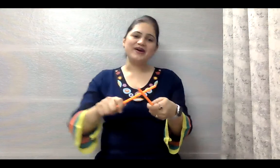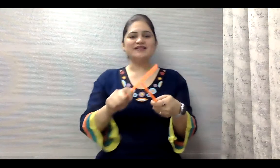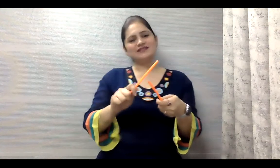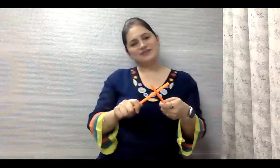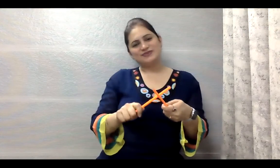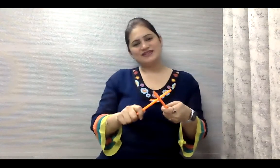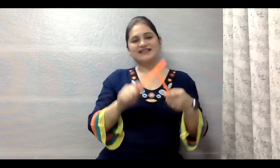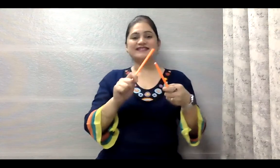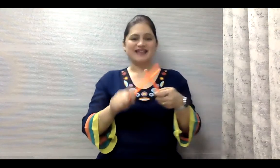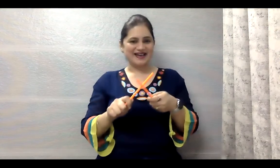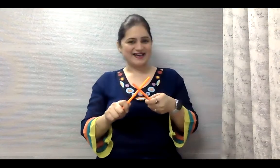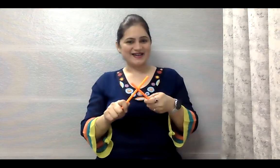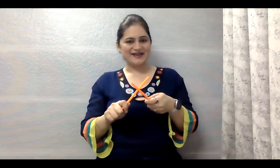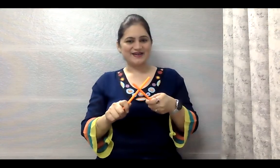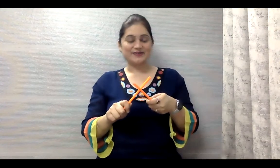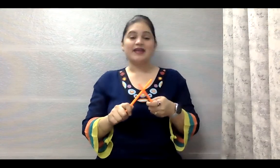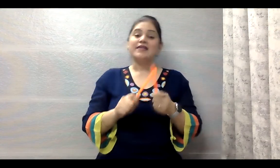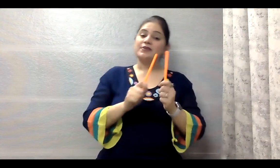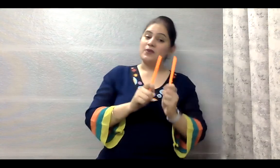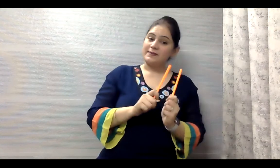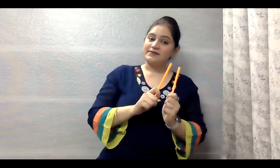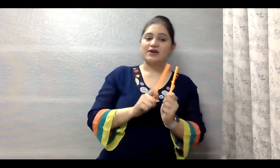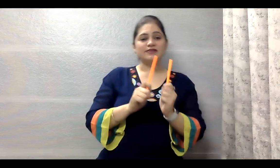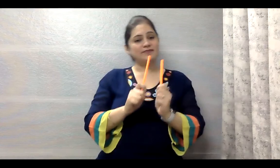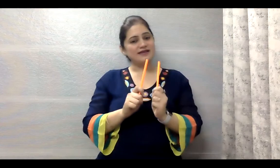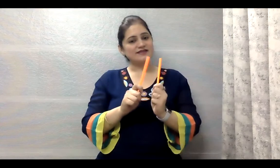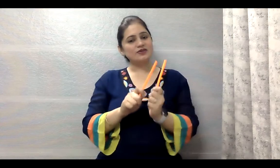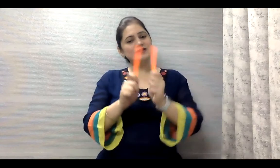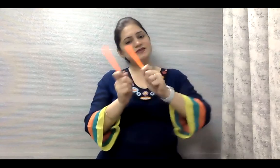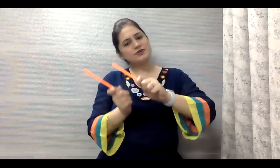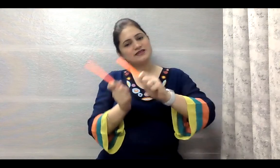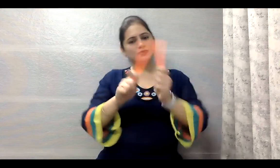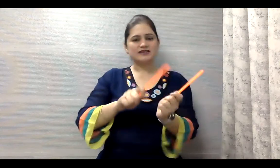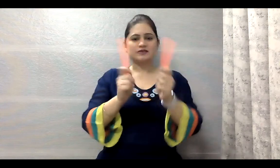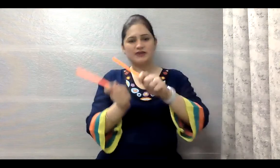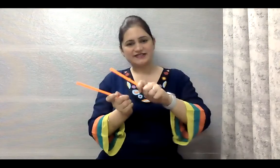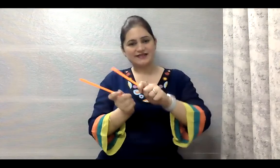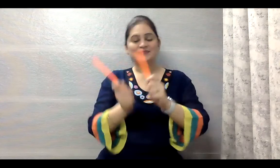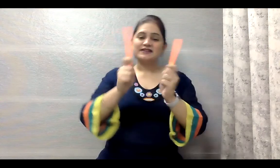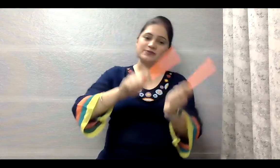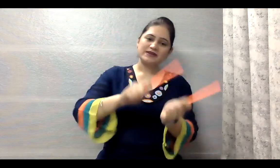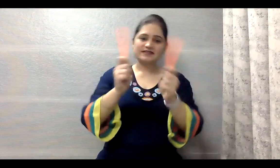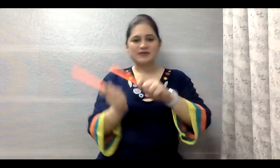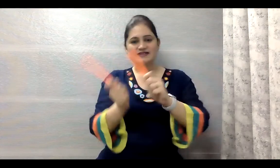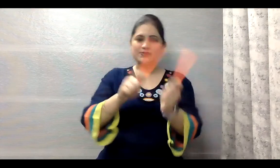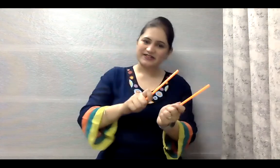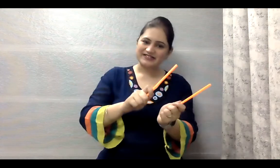through the town. The vipers on the bus go swish, swish, swish, swish, swish,